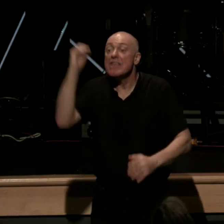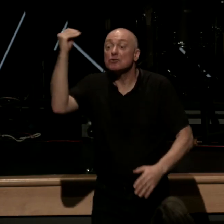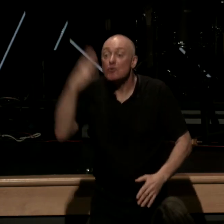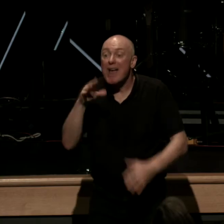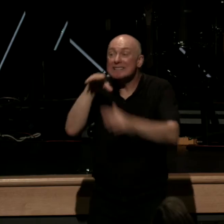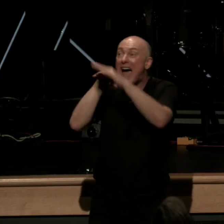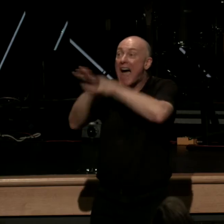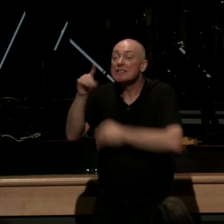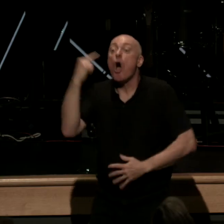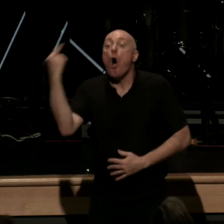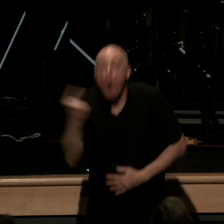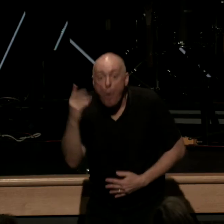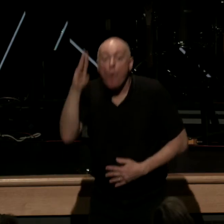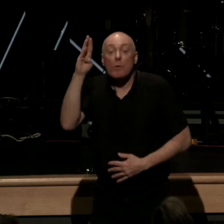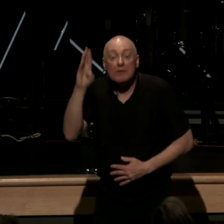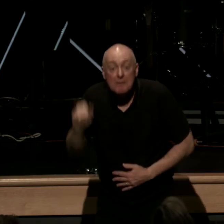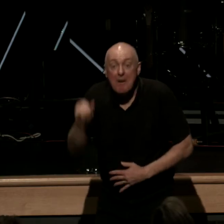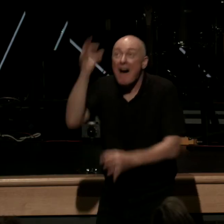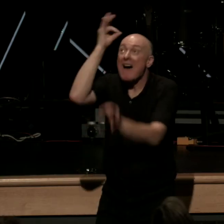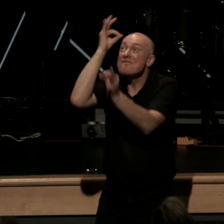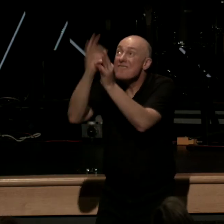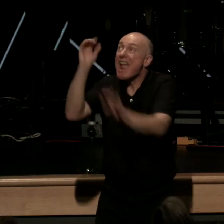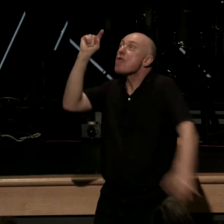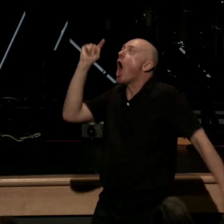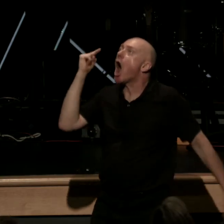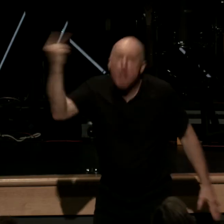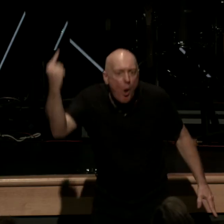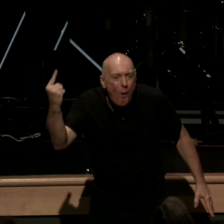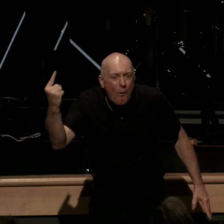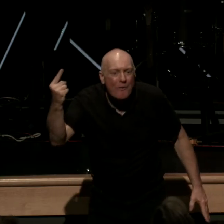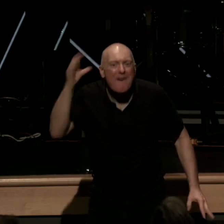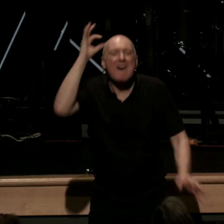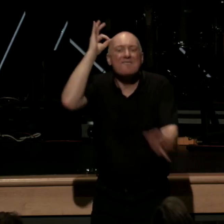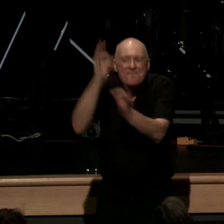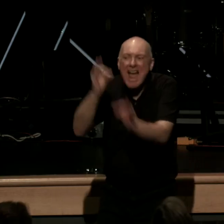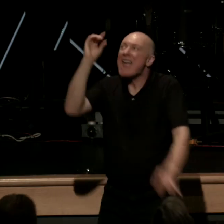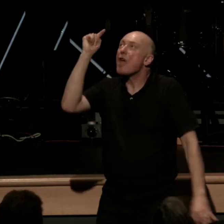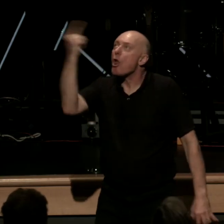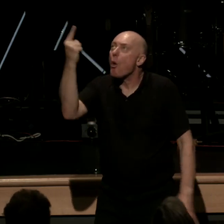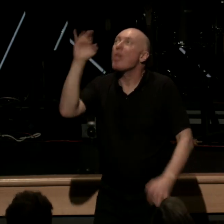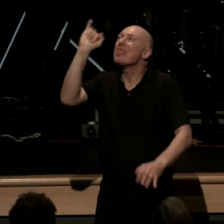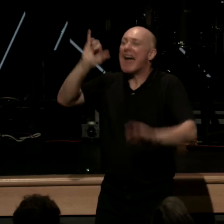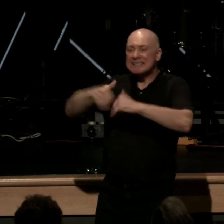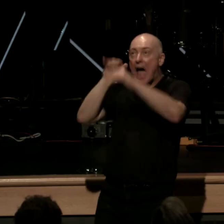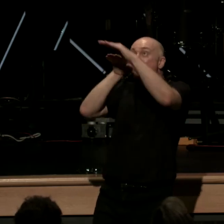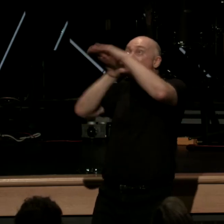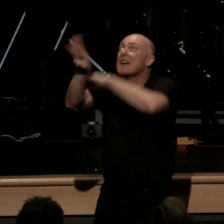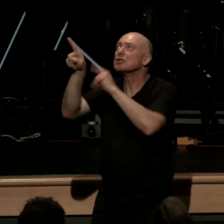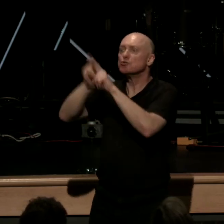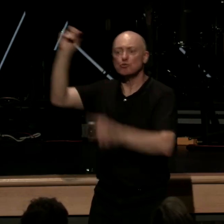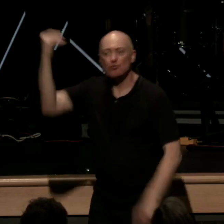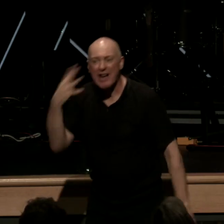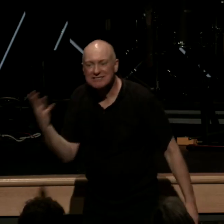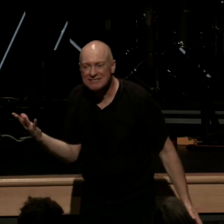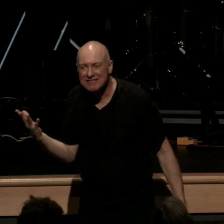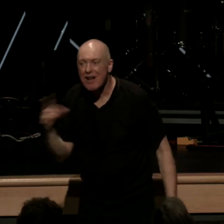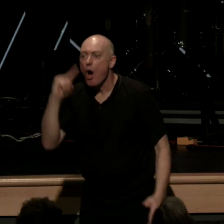only by sola fide faith faith accesses all this grace only faith